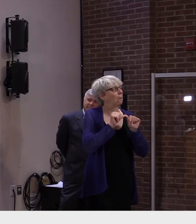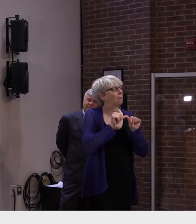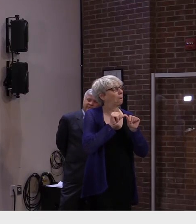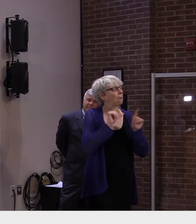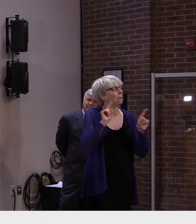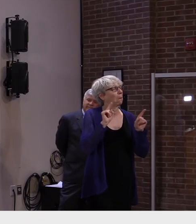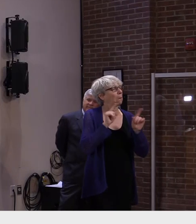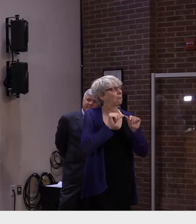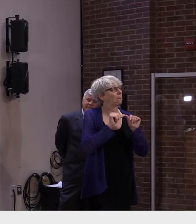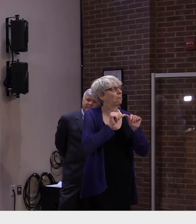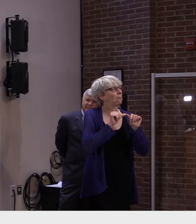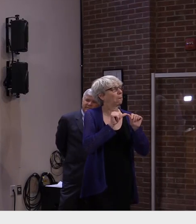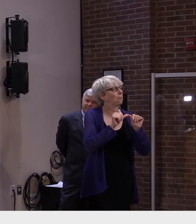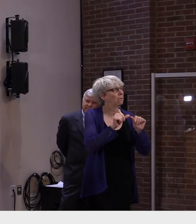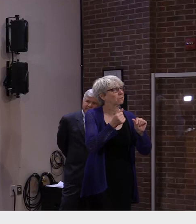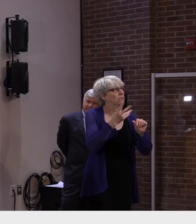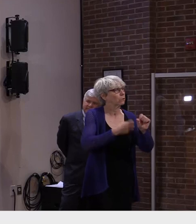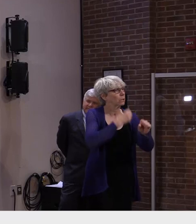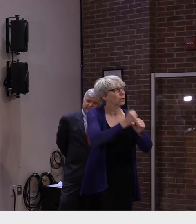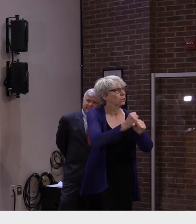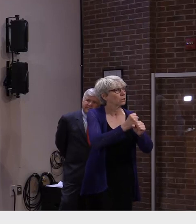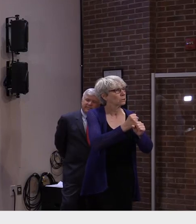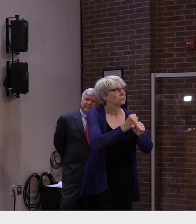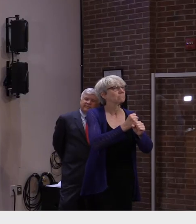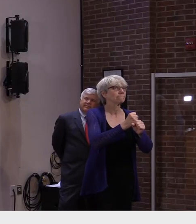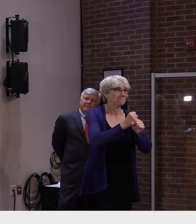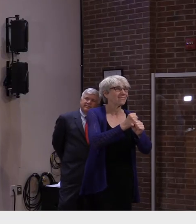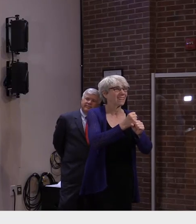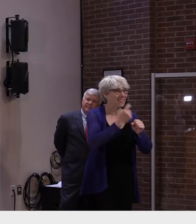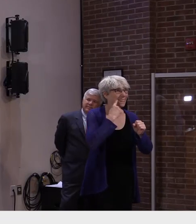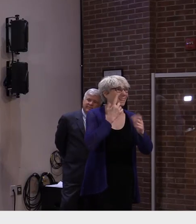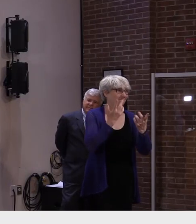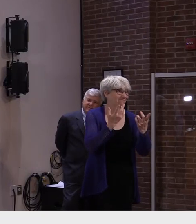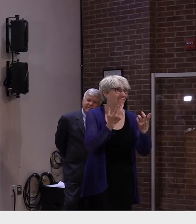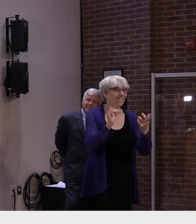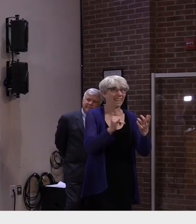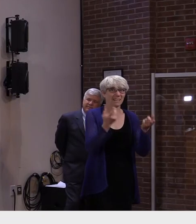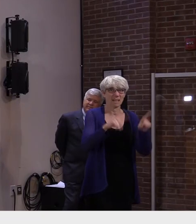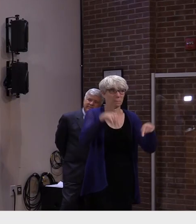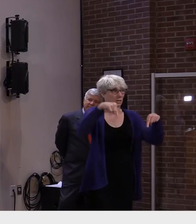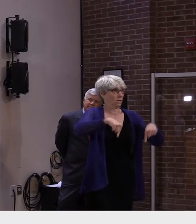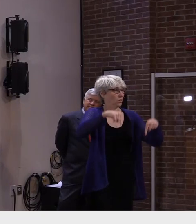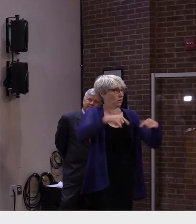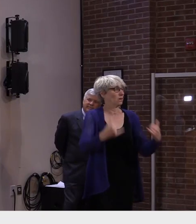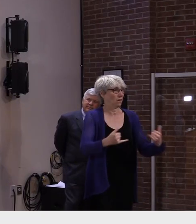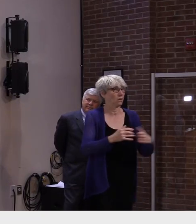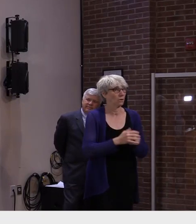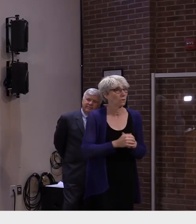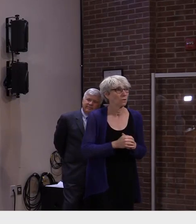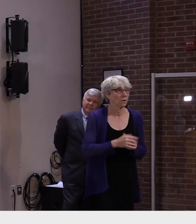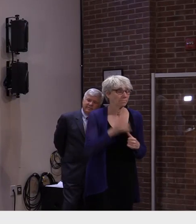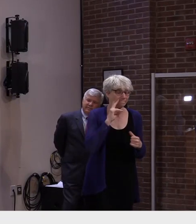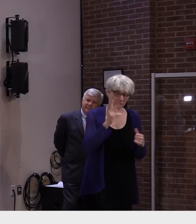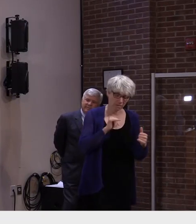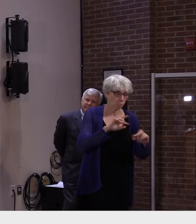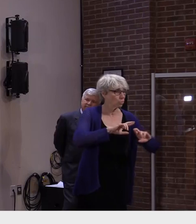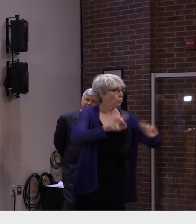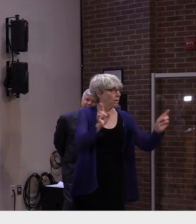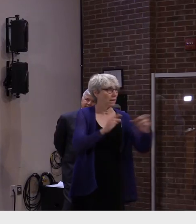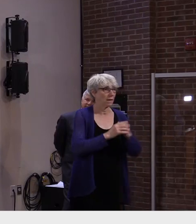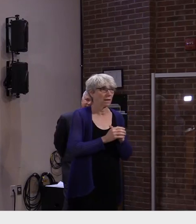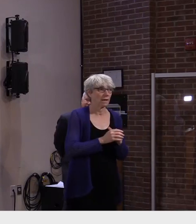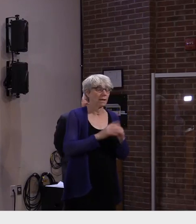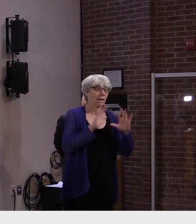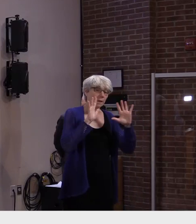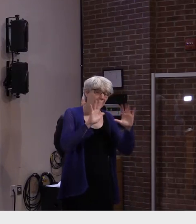right now, and we have to be prepared for that. And the best optimism I can give is if the efforts of the current